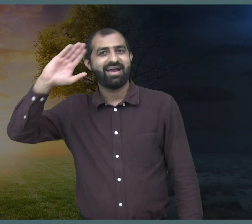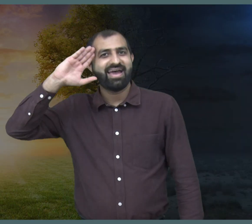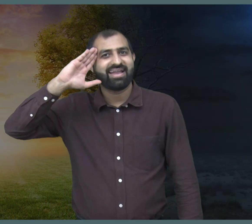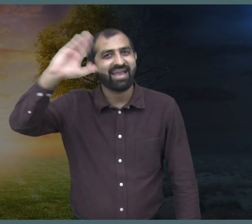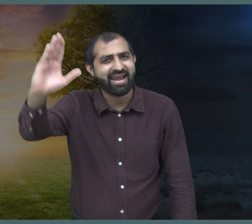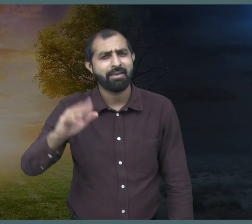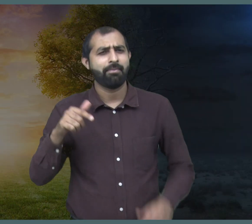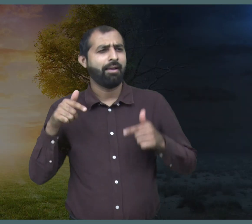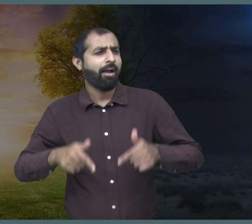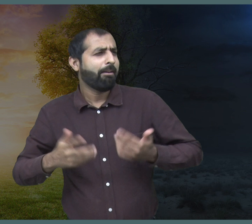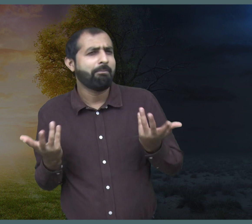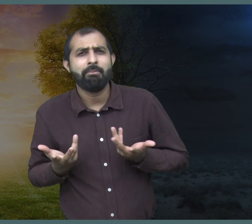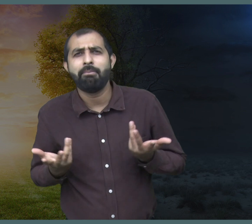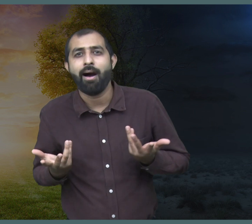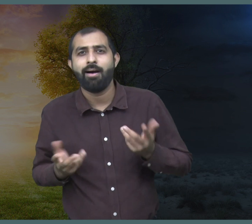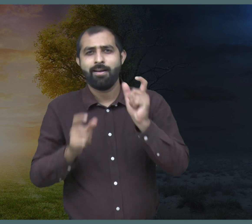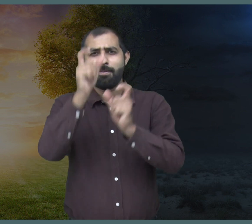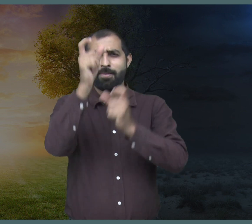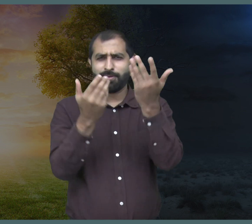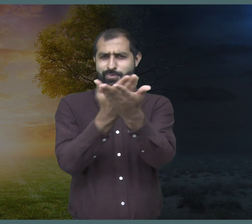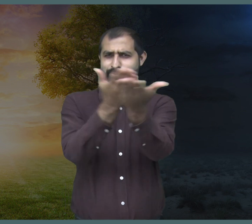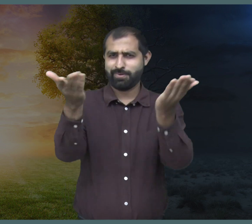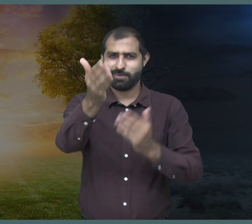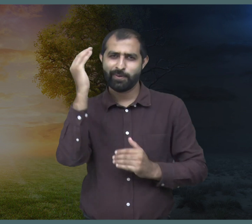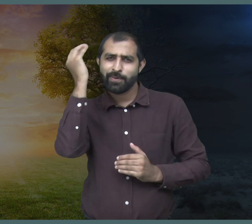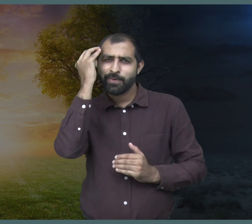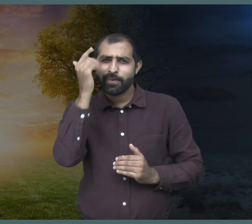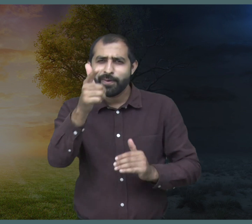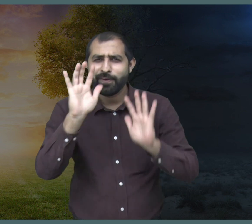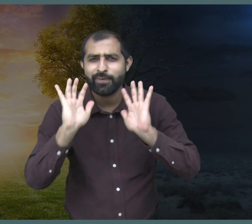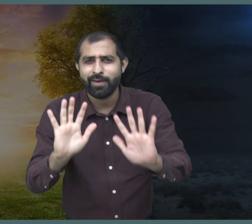Hello, today we are going to learn about day and night.